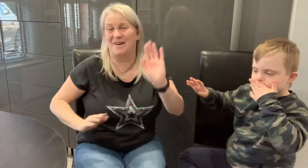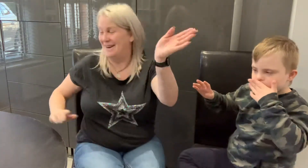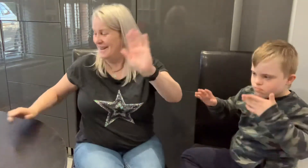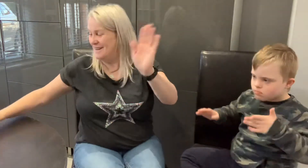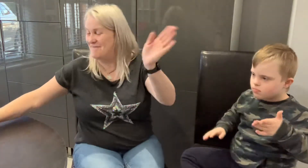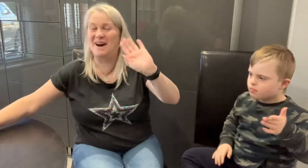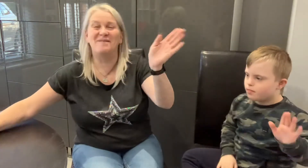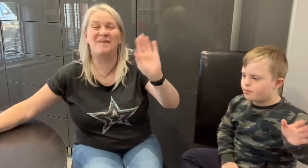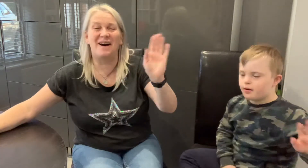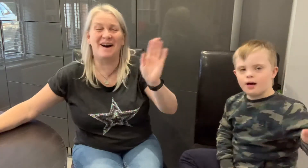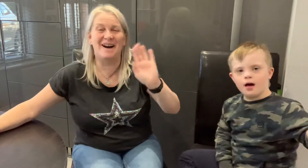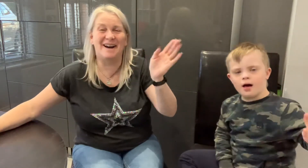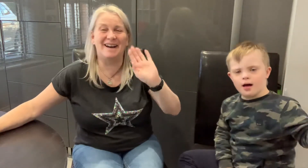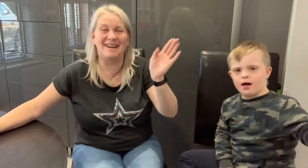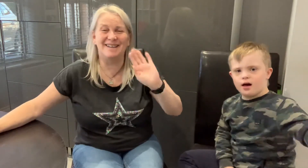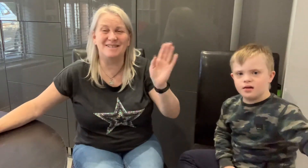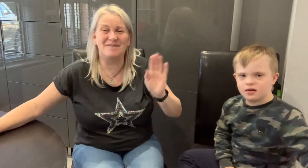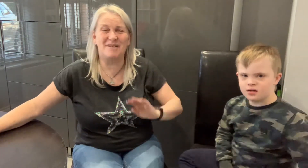Bye-bye. Bye-bye. Bye.